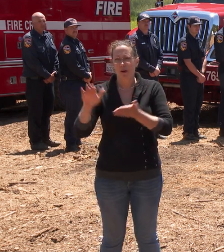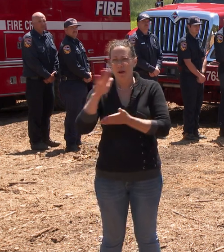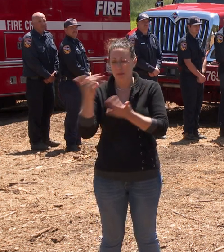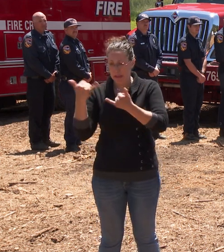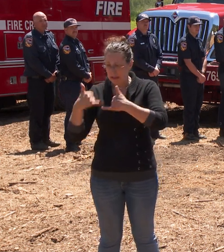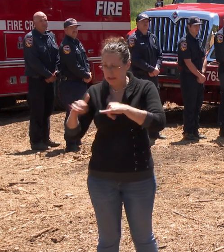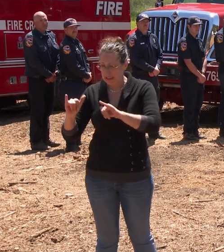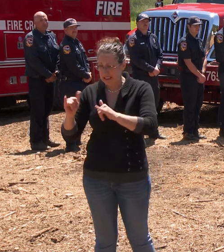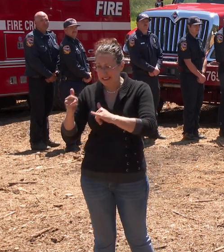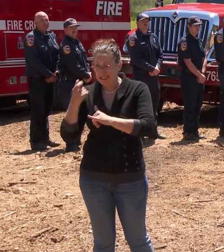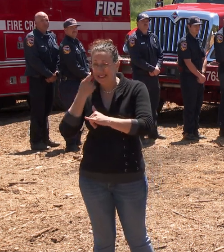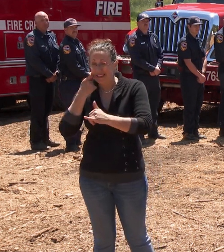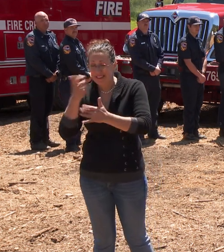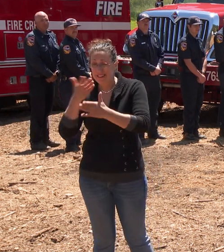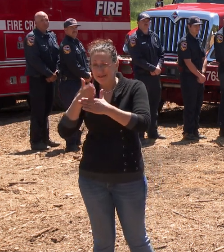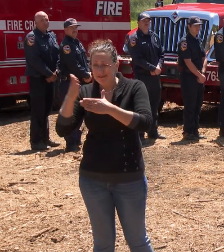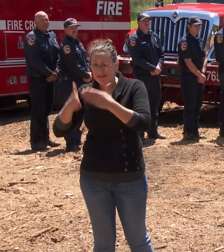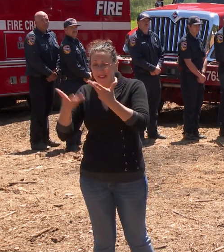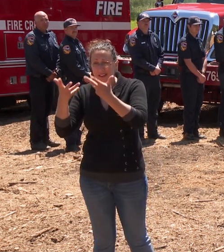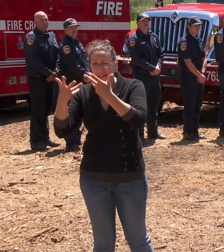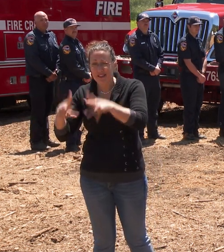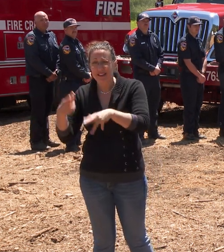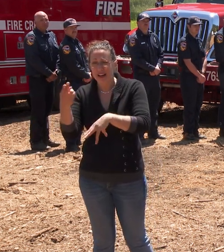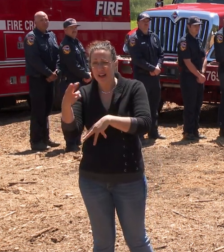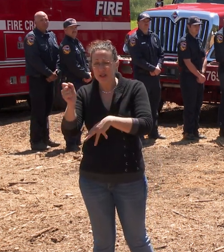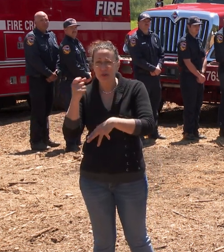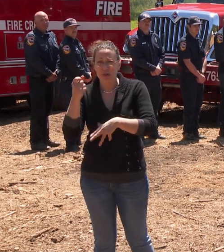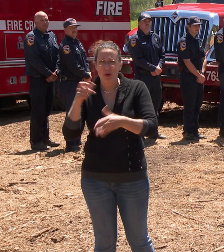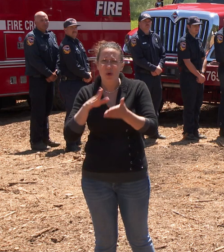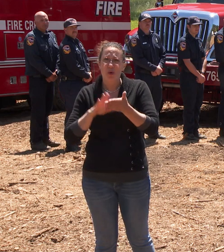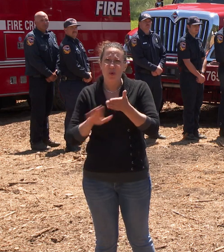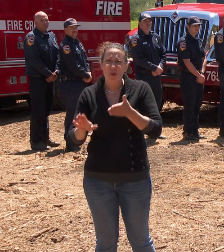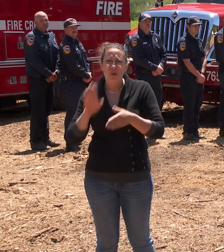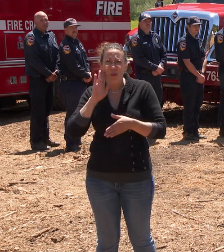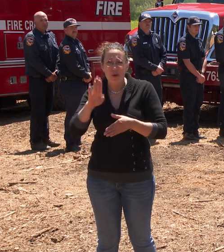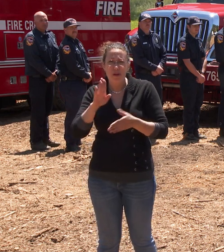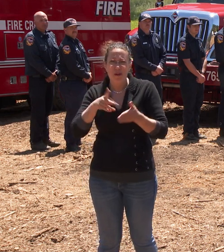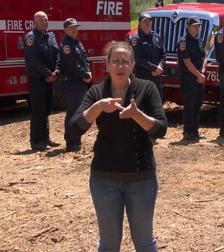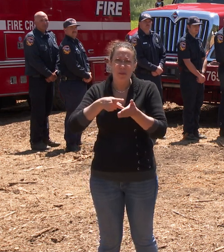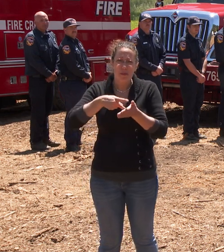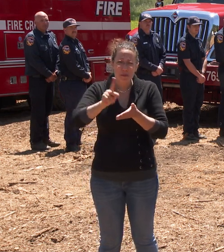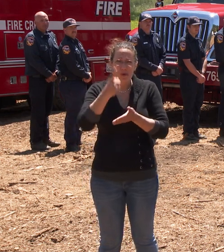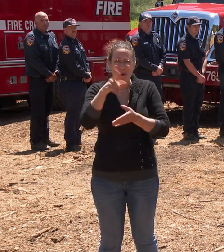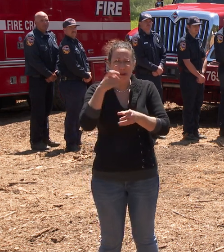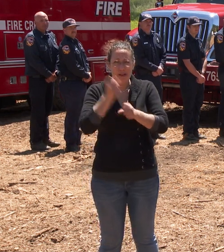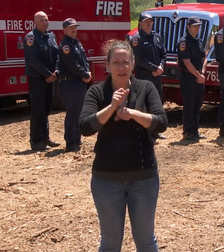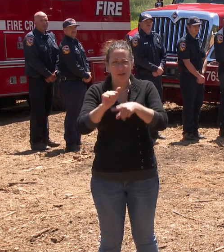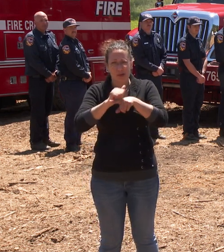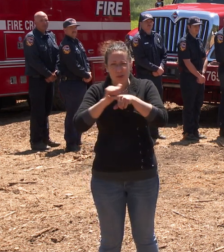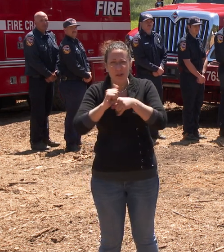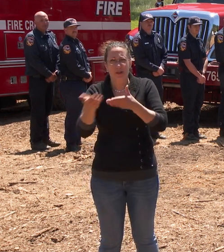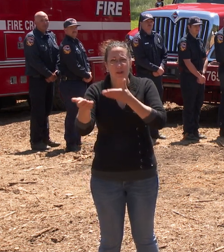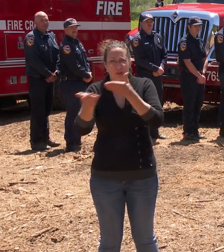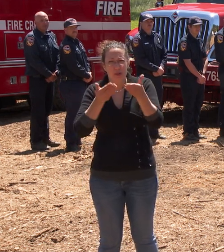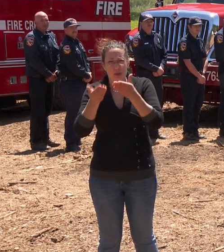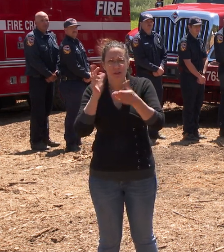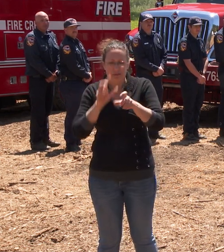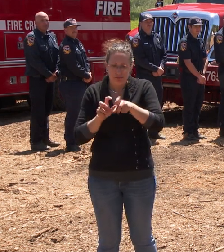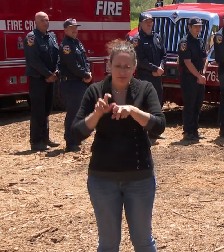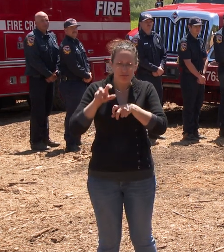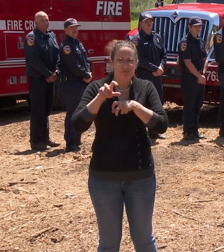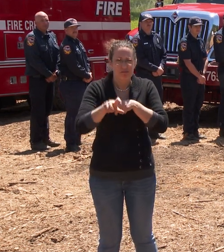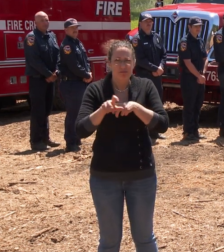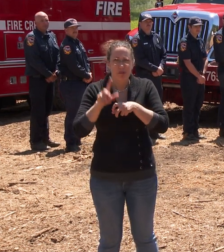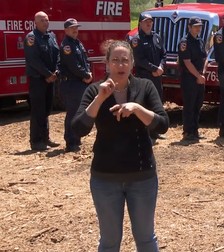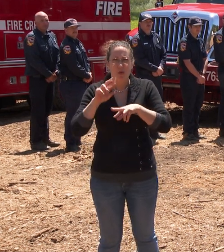finish high school enroll in the CCC CCC for a paid year of training and service using this time as a stepping stone